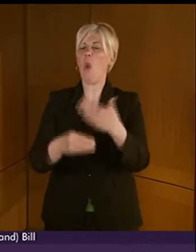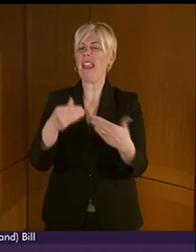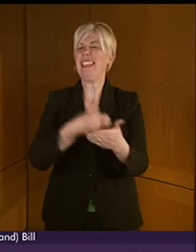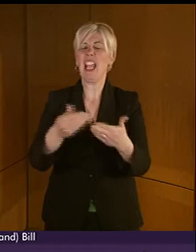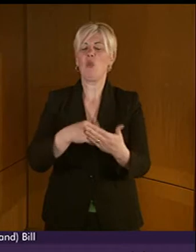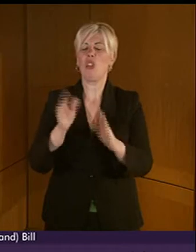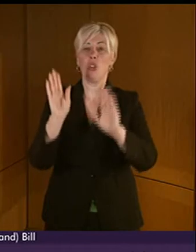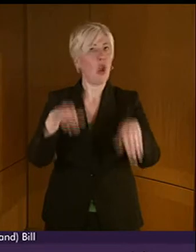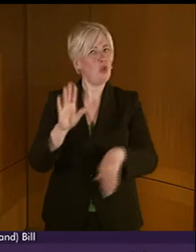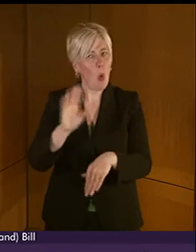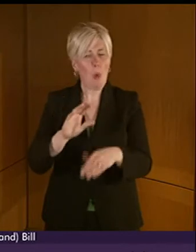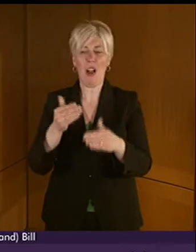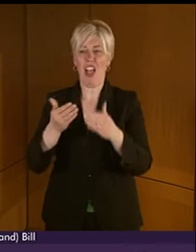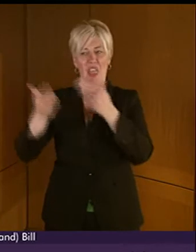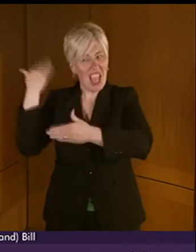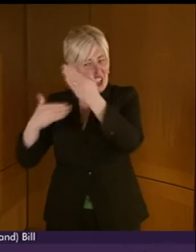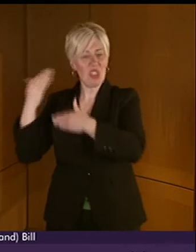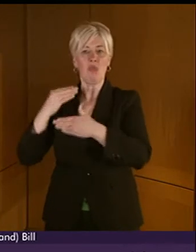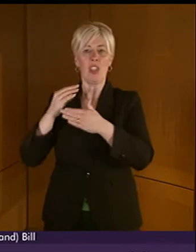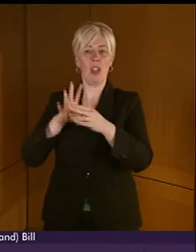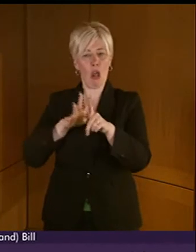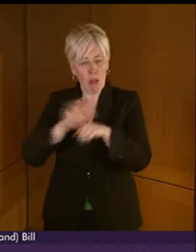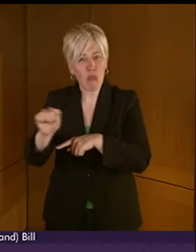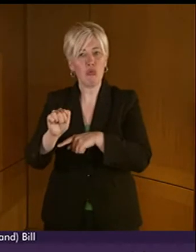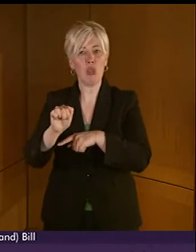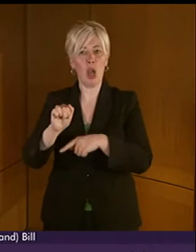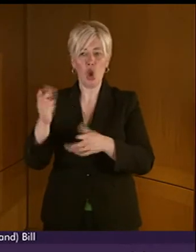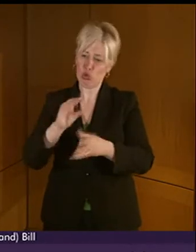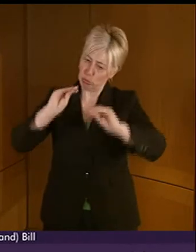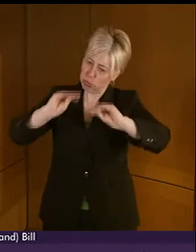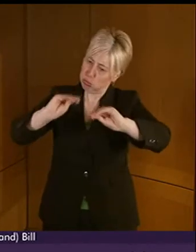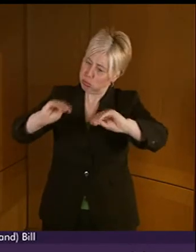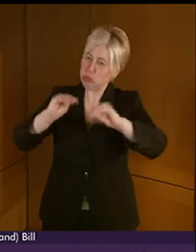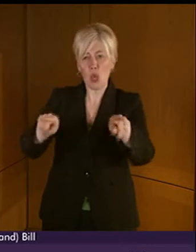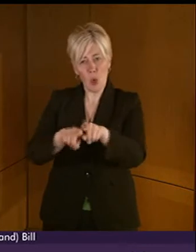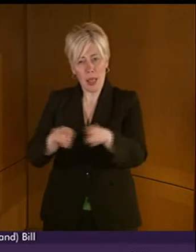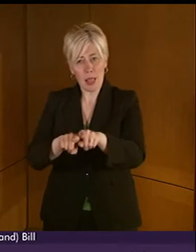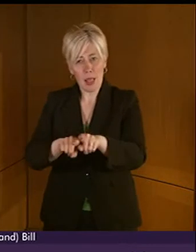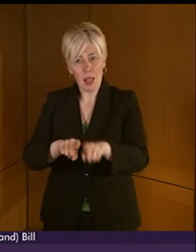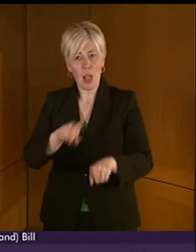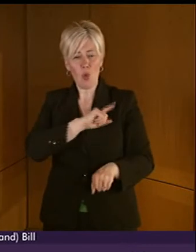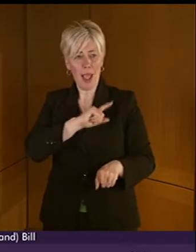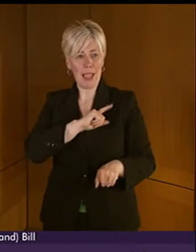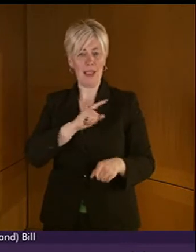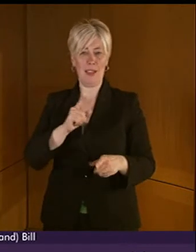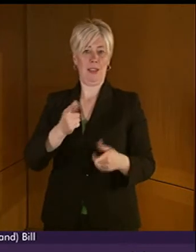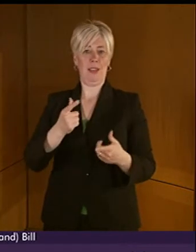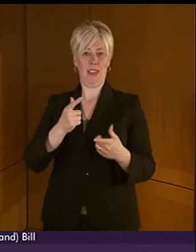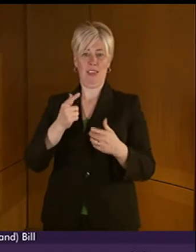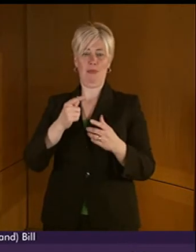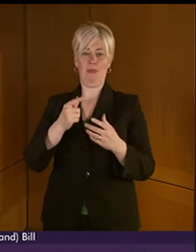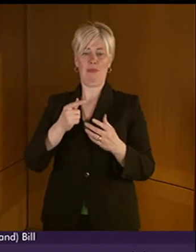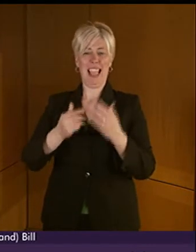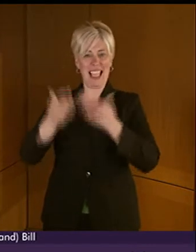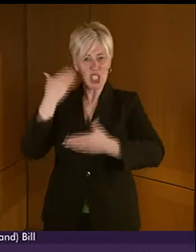today the culture or the history is really important to be taught and learned as well because the people's history is very much taken